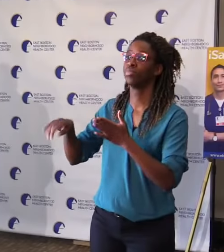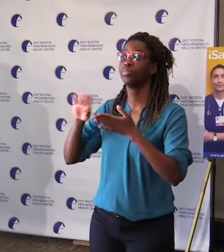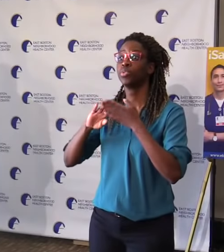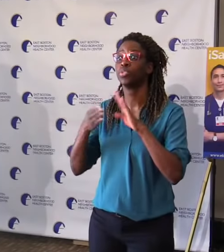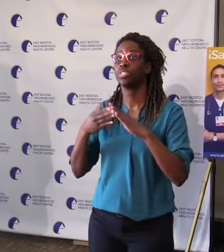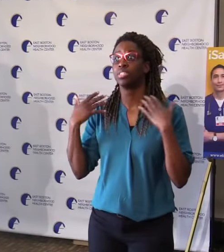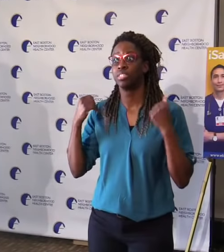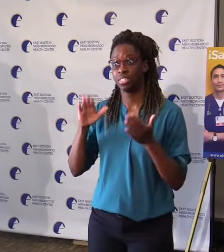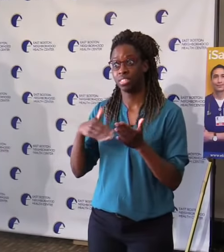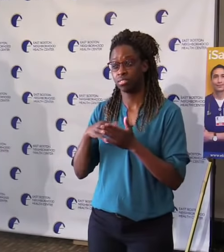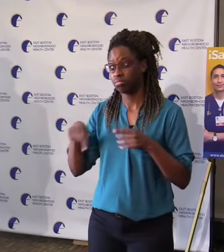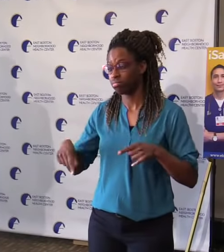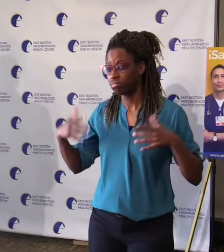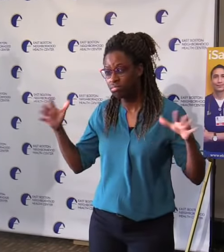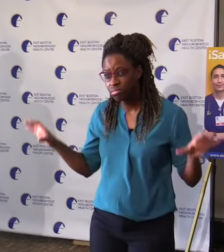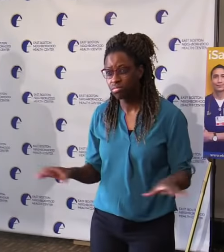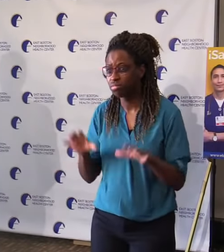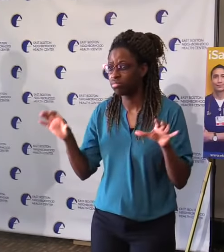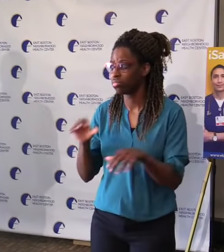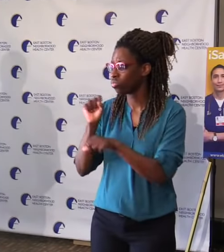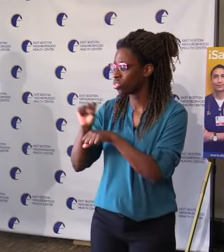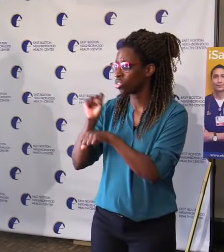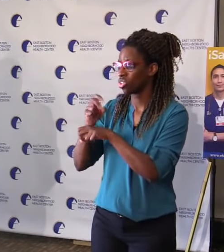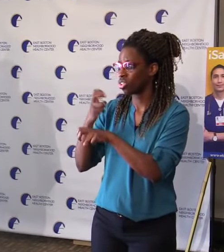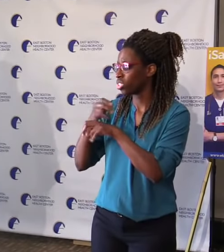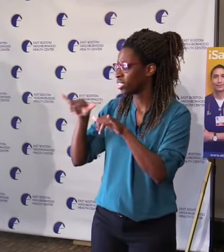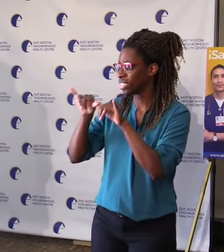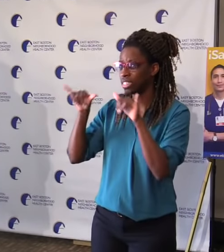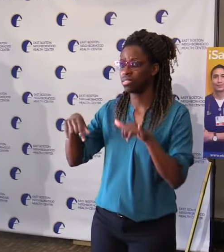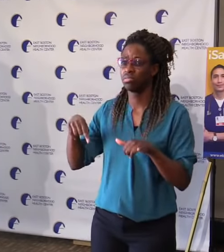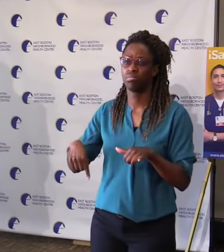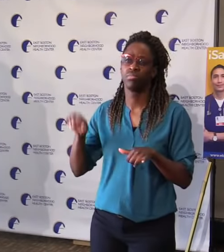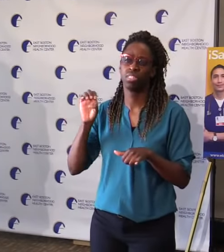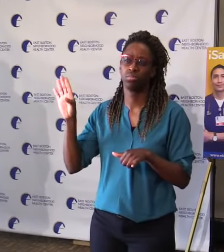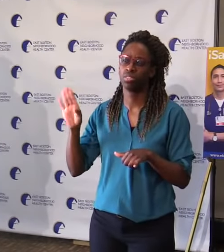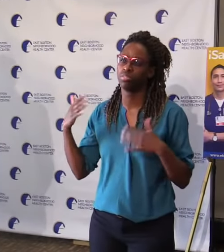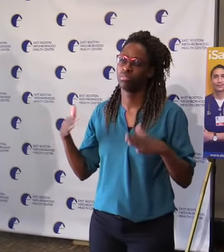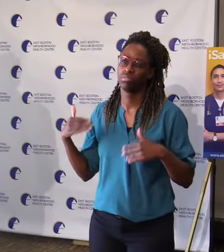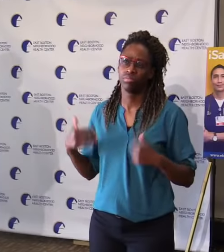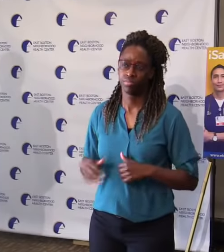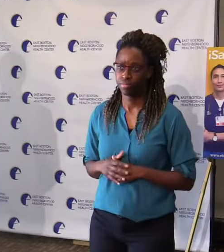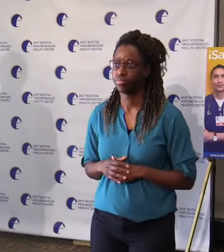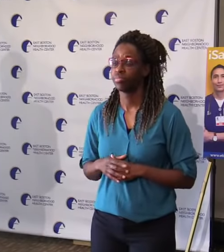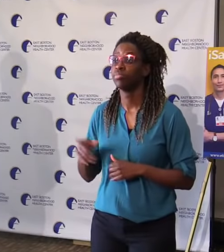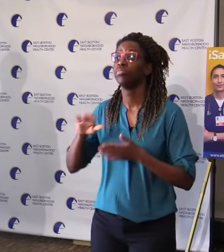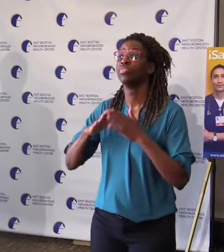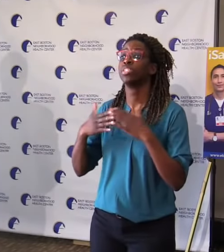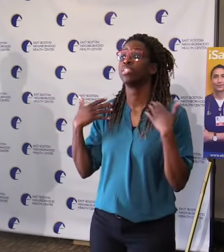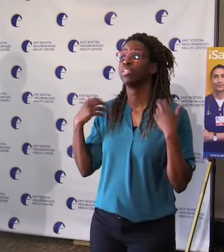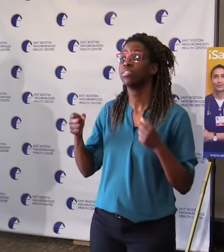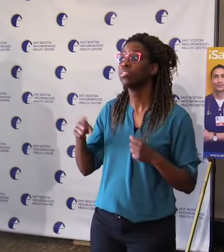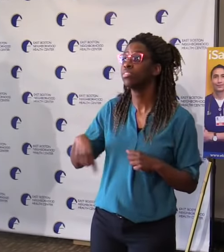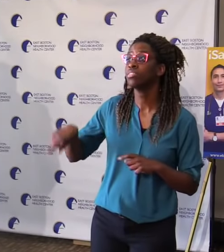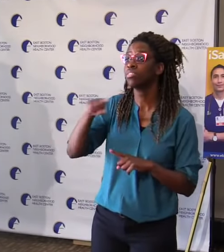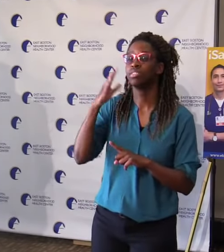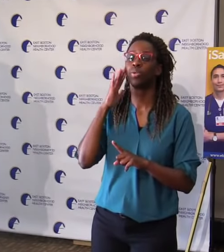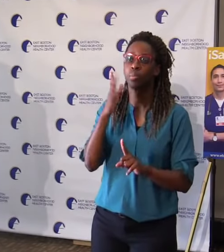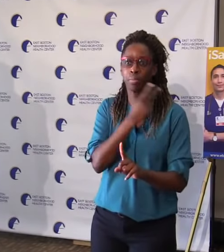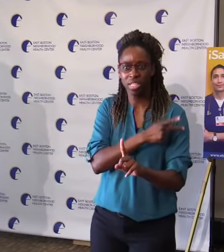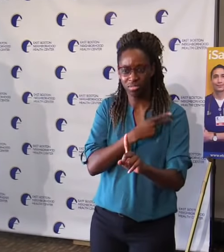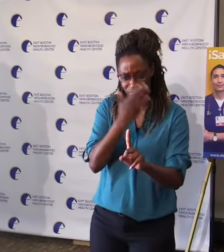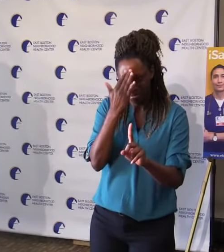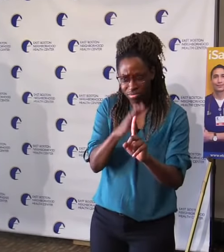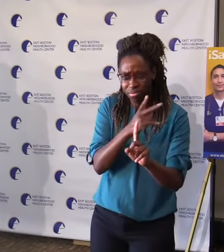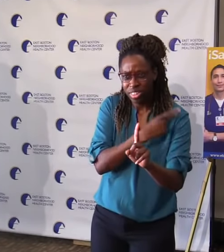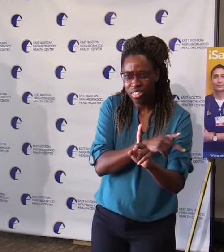very long time. They know their patients and they know their communities well, and they serve some of the most vulnerable and hard-to-reach populations